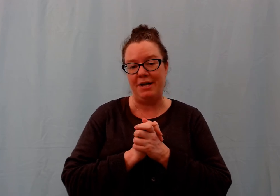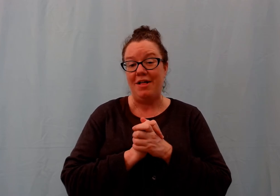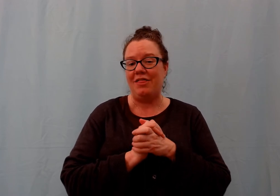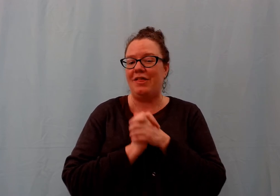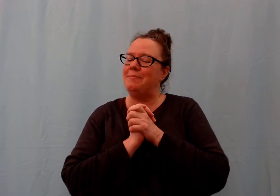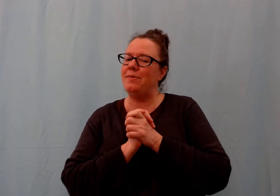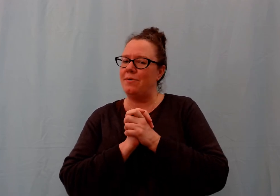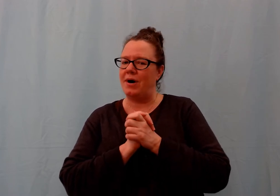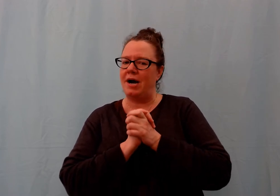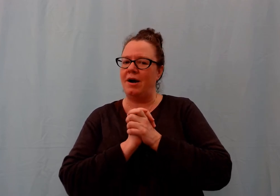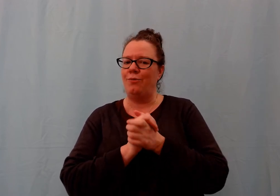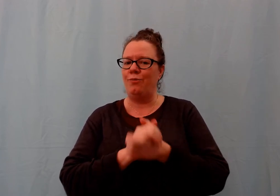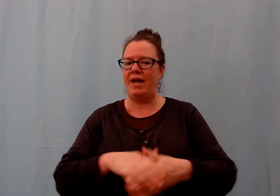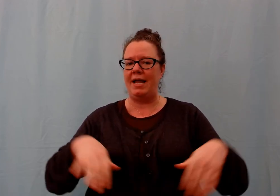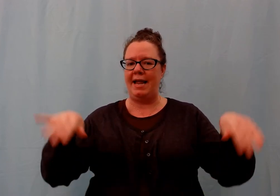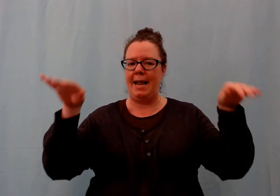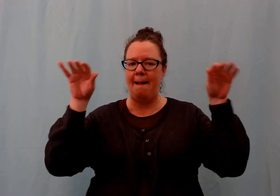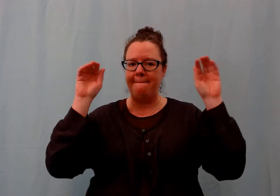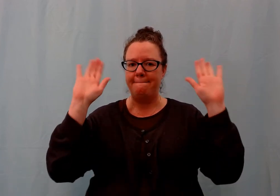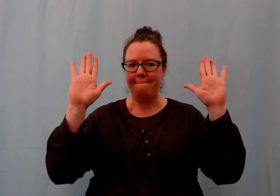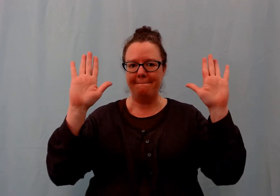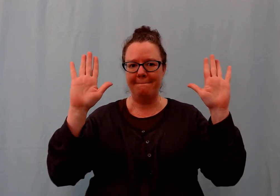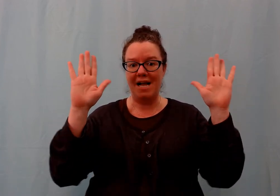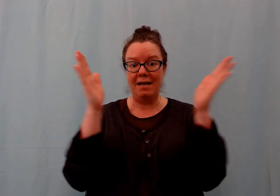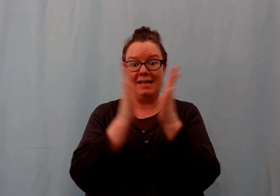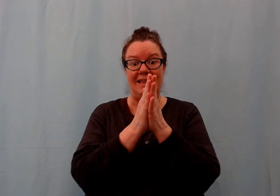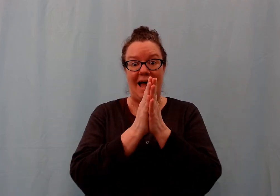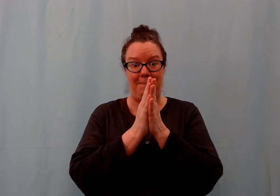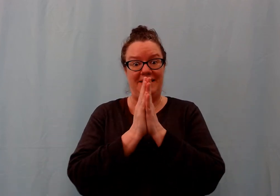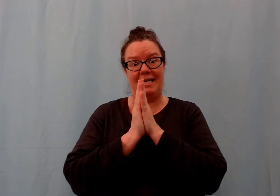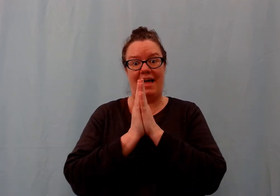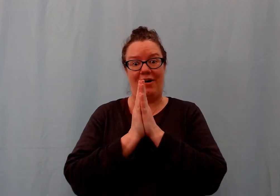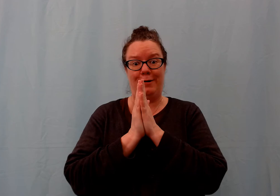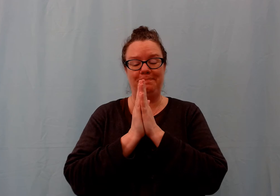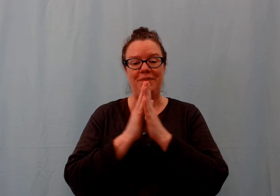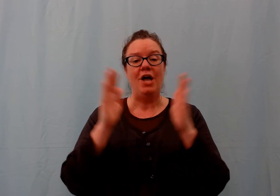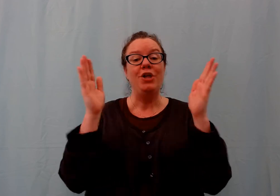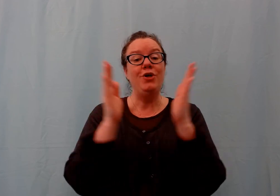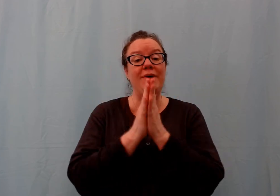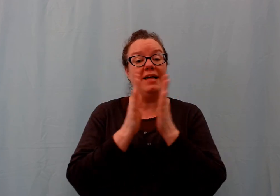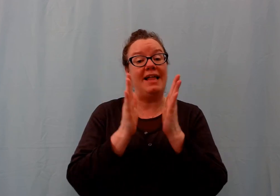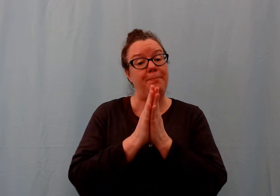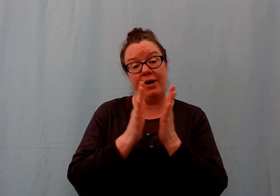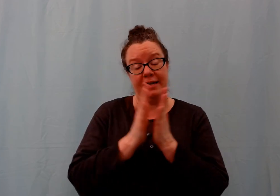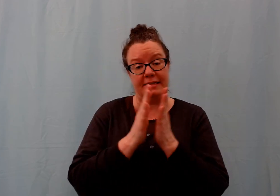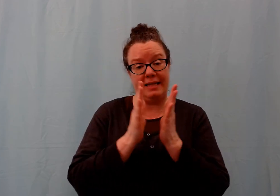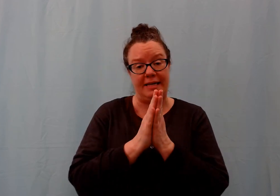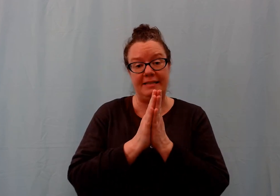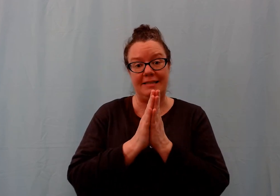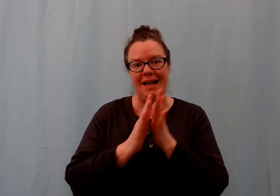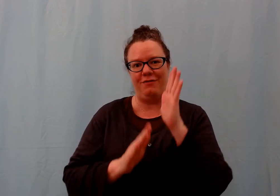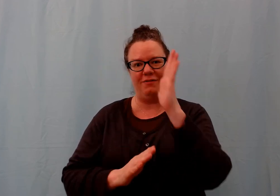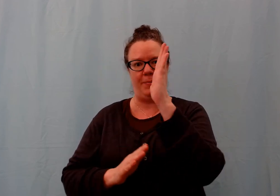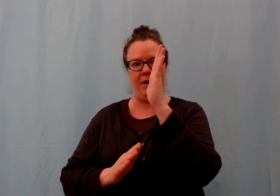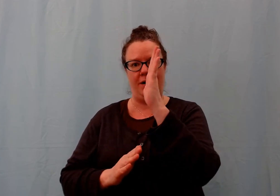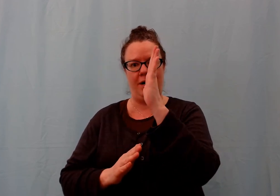the more we clap together? You can clap your hands like this. If you have a partner,